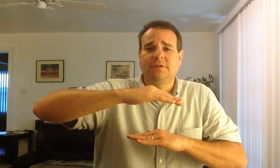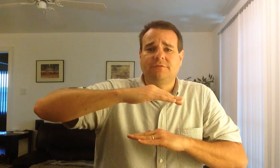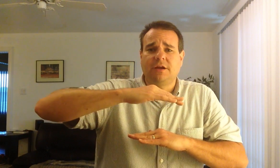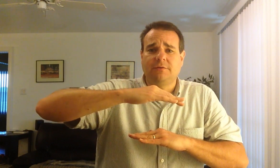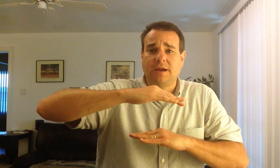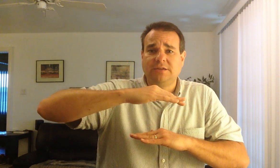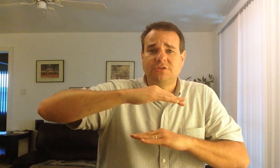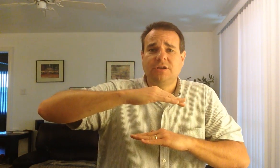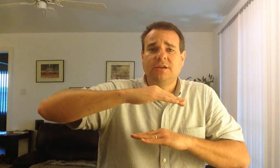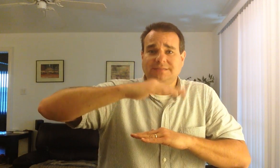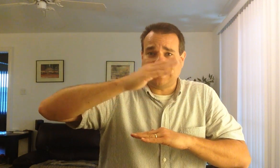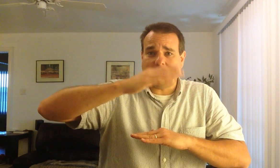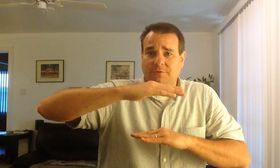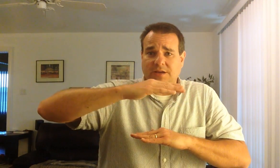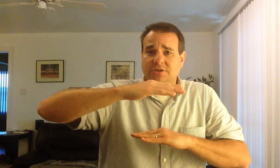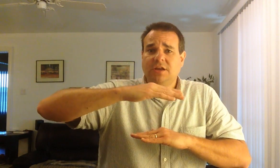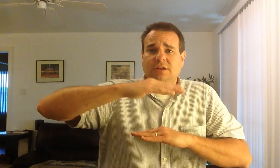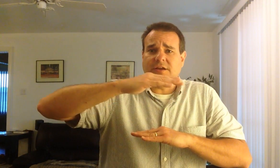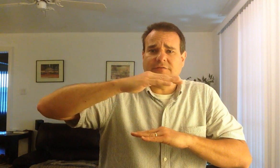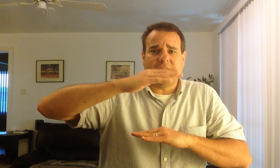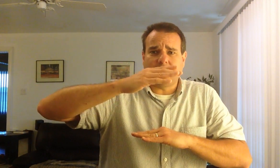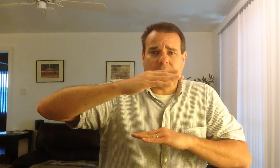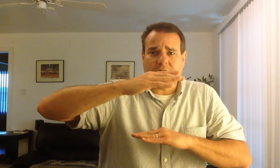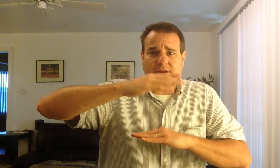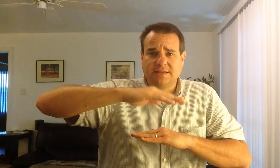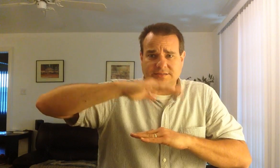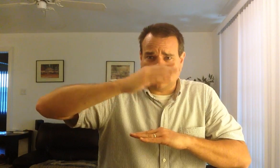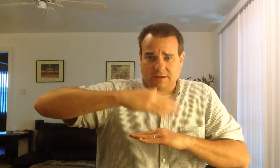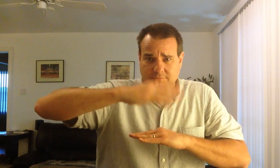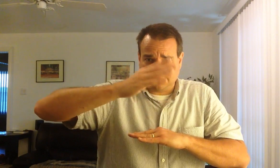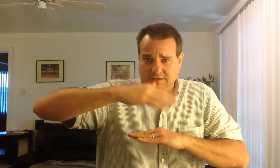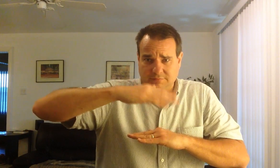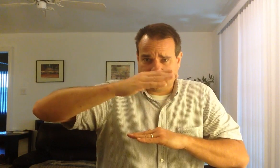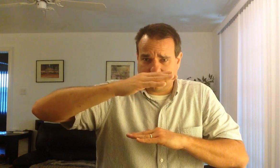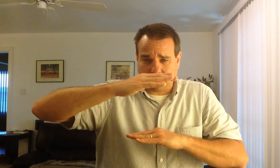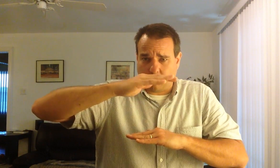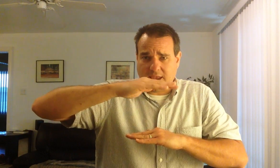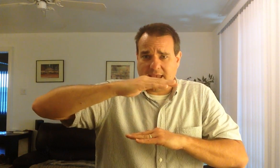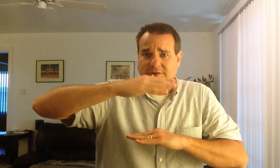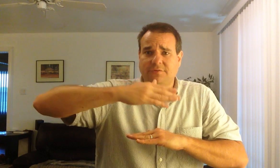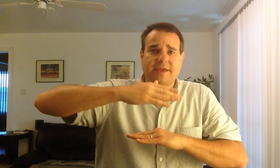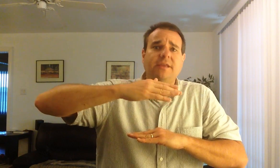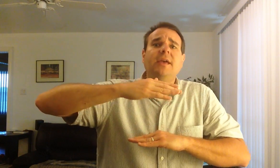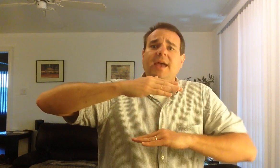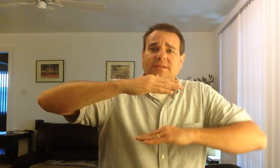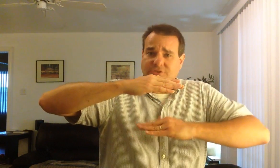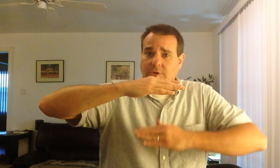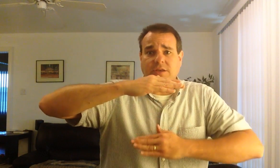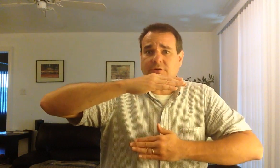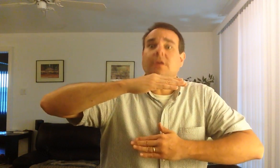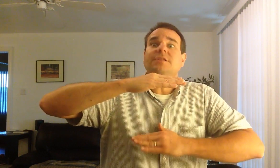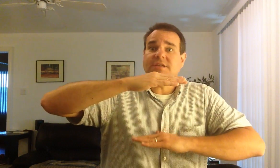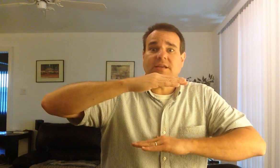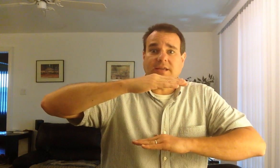of range, dynamic range. Vinyl record can way handle that, and so can your CD.